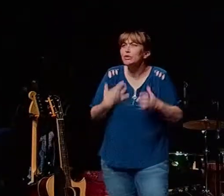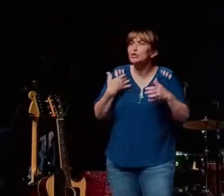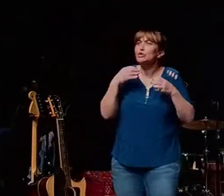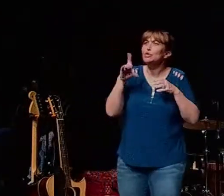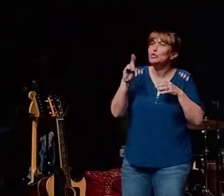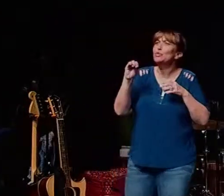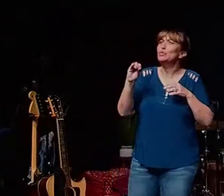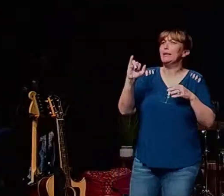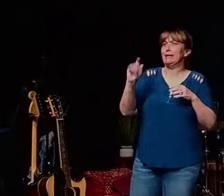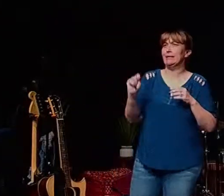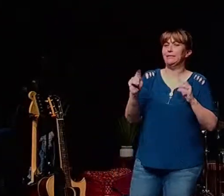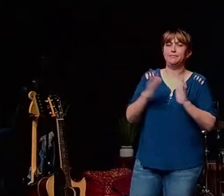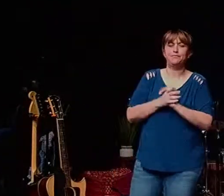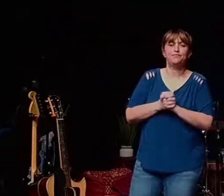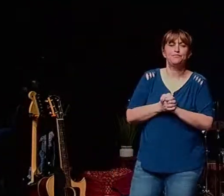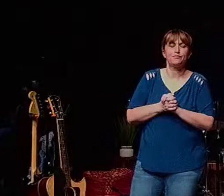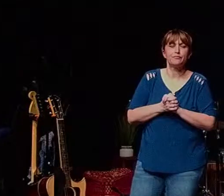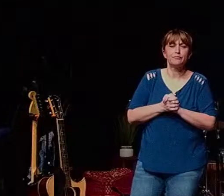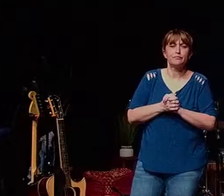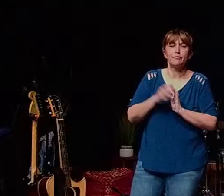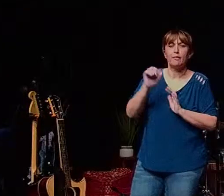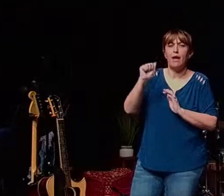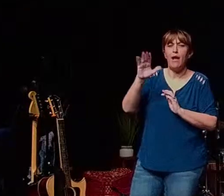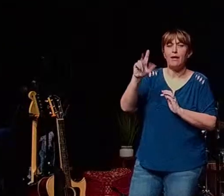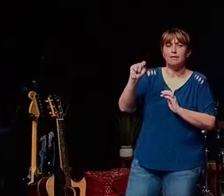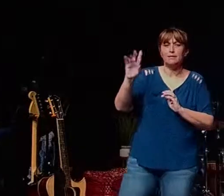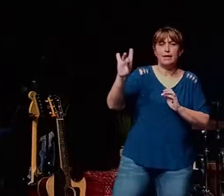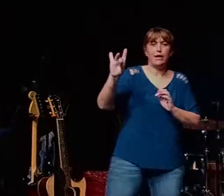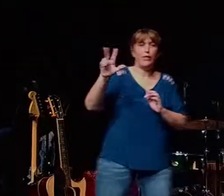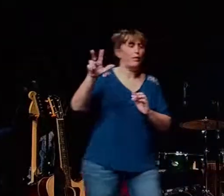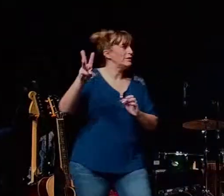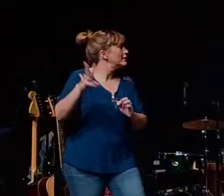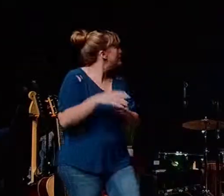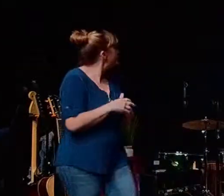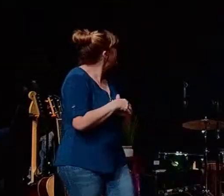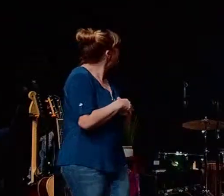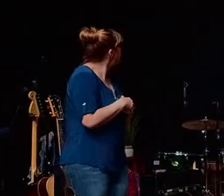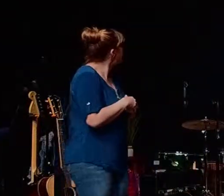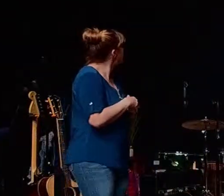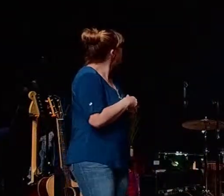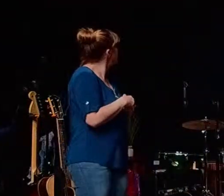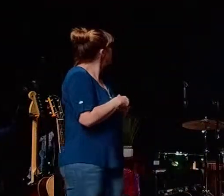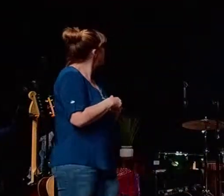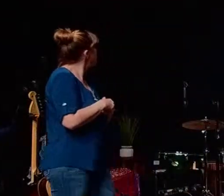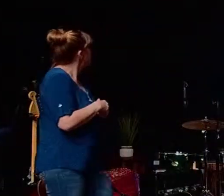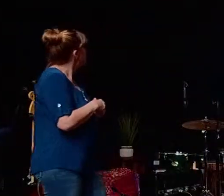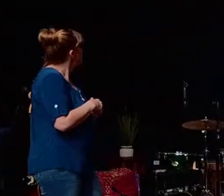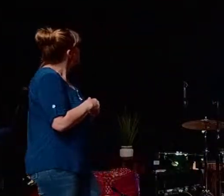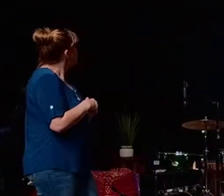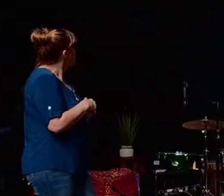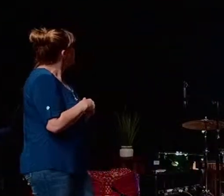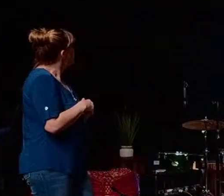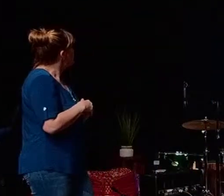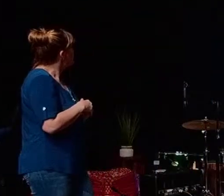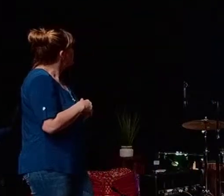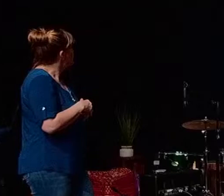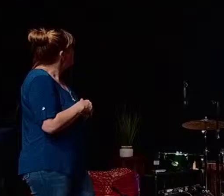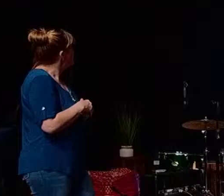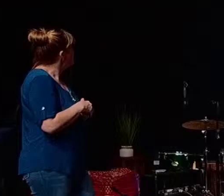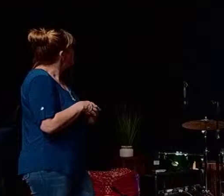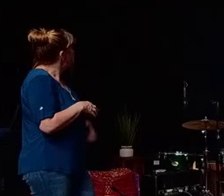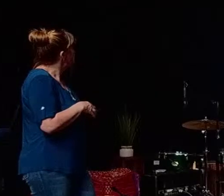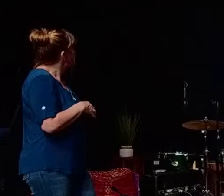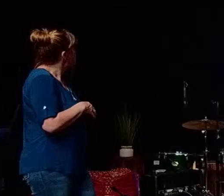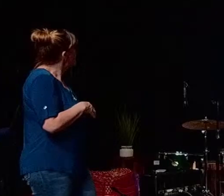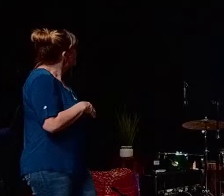in acts 8 36 it continues it says as they traveled along the road they came to some water and the eunuch said look here's